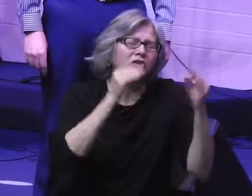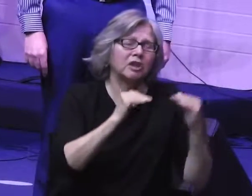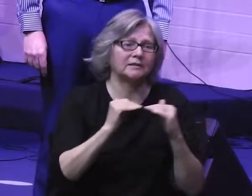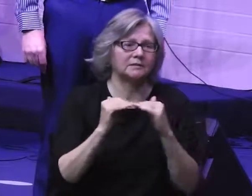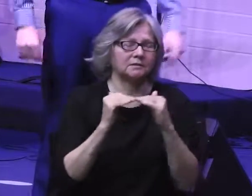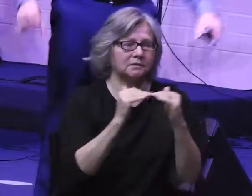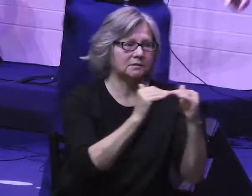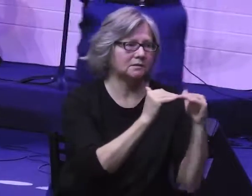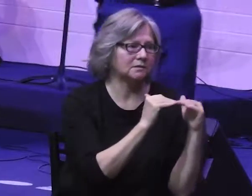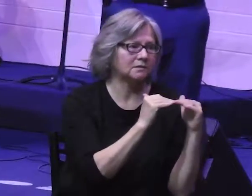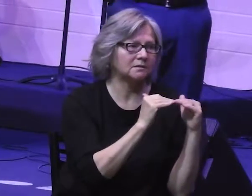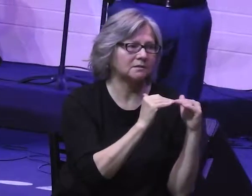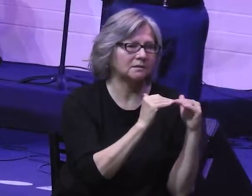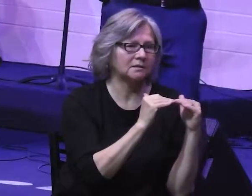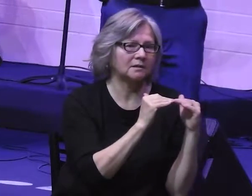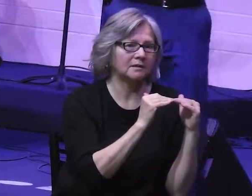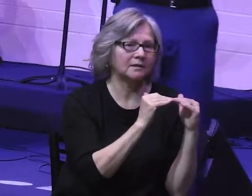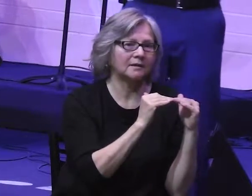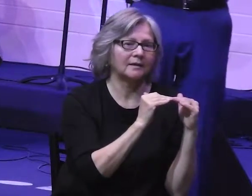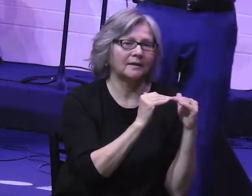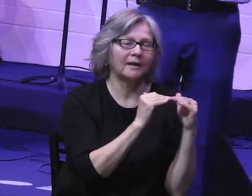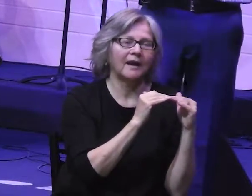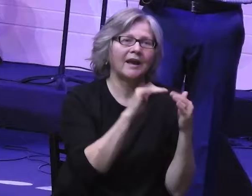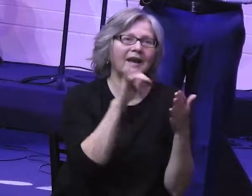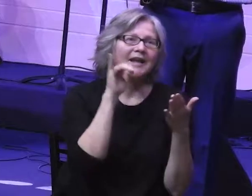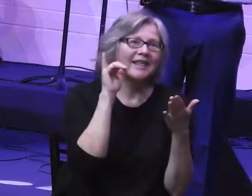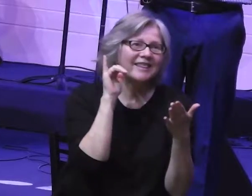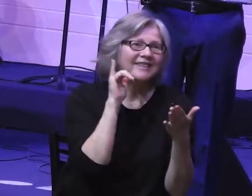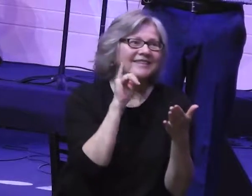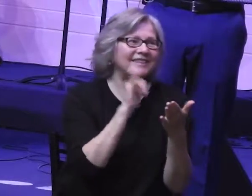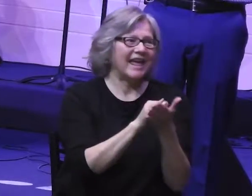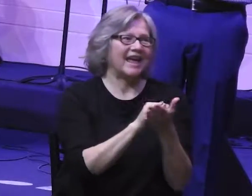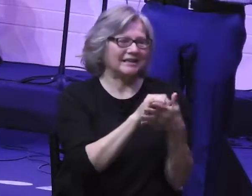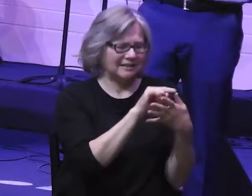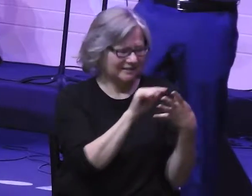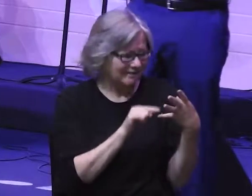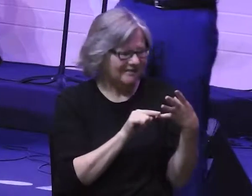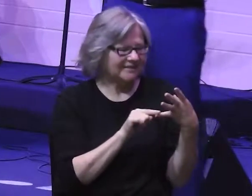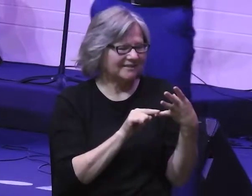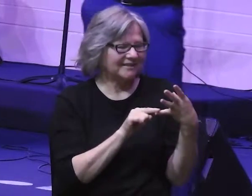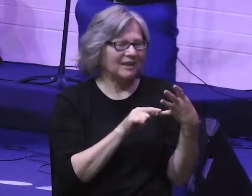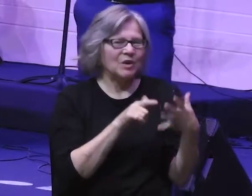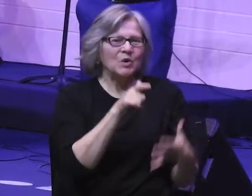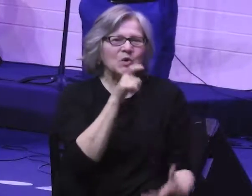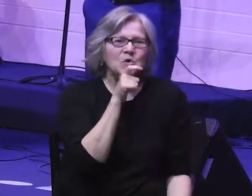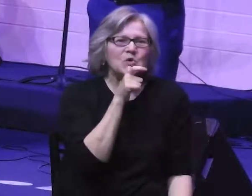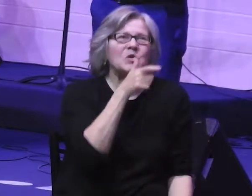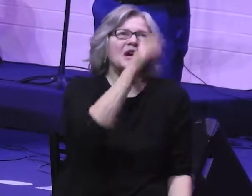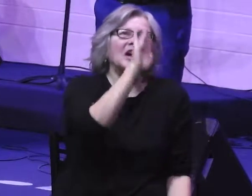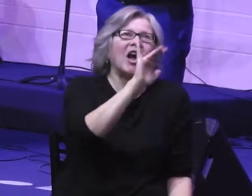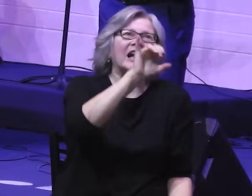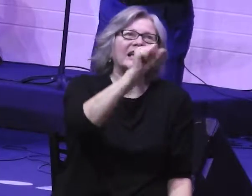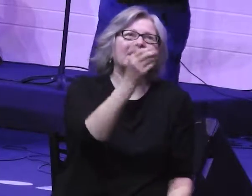just. You see, it is on this basis who God is